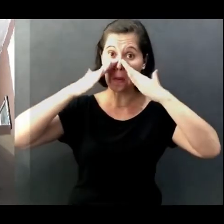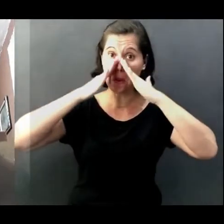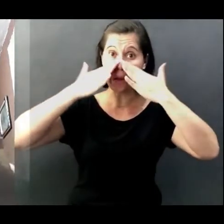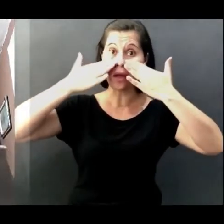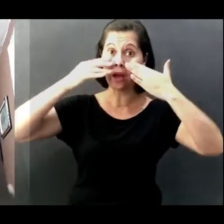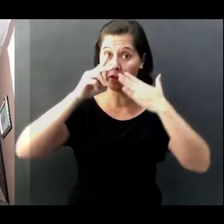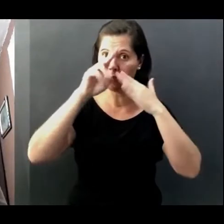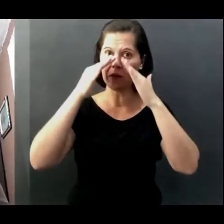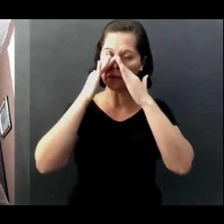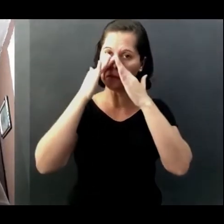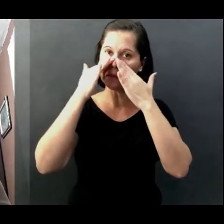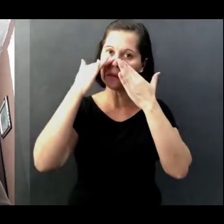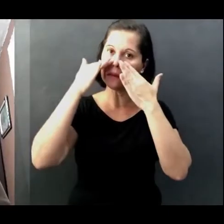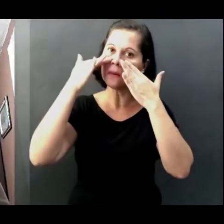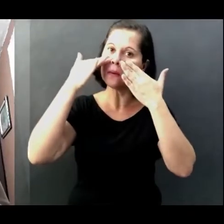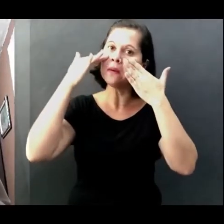me.